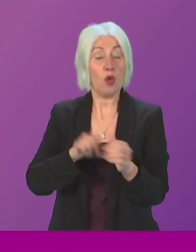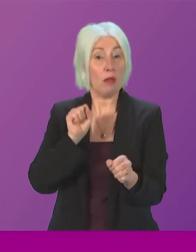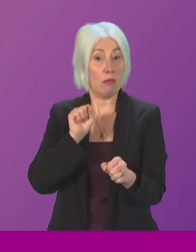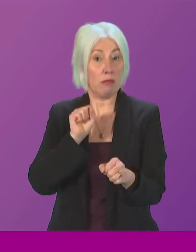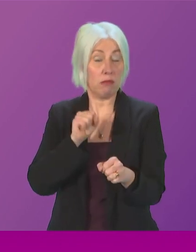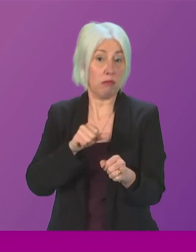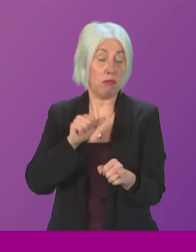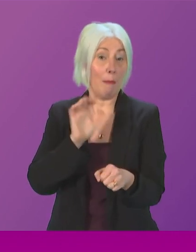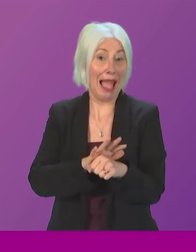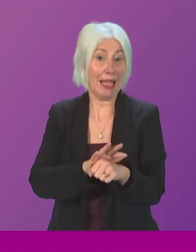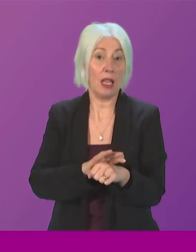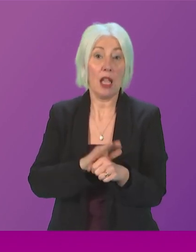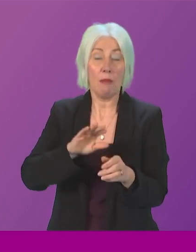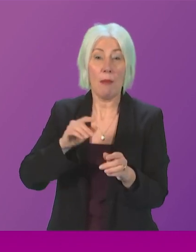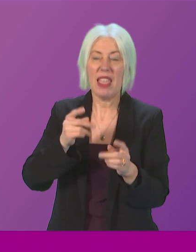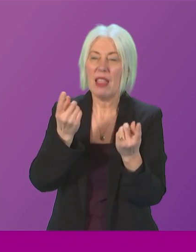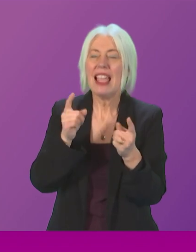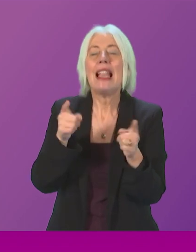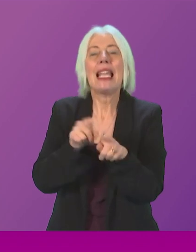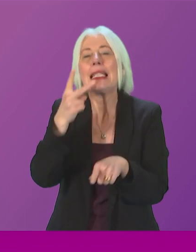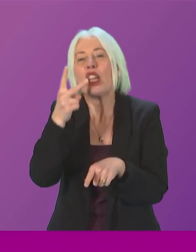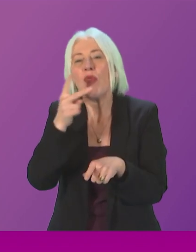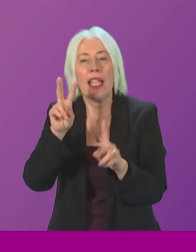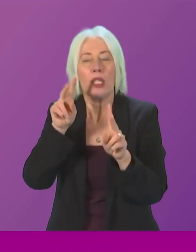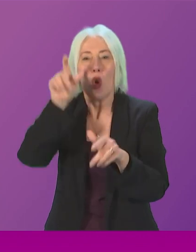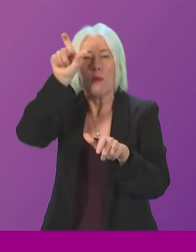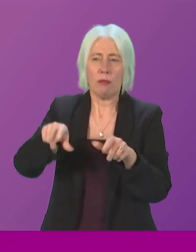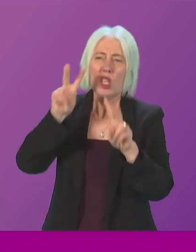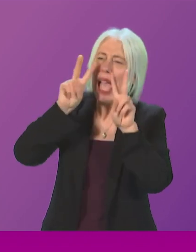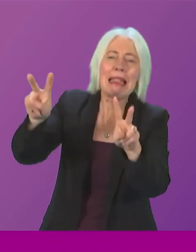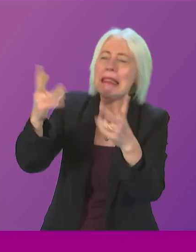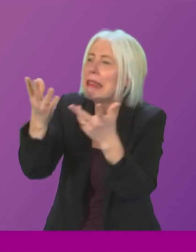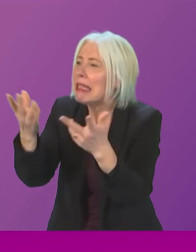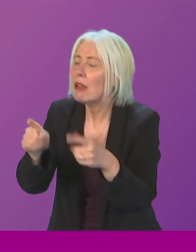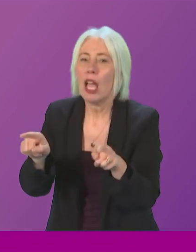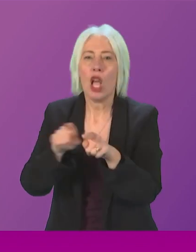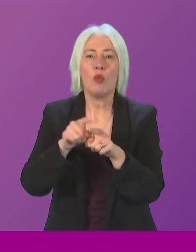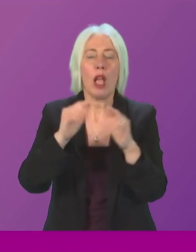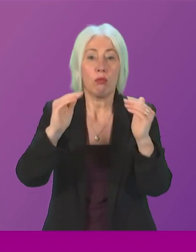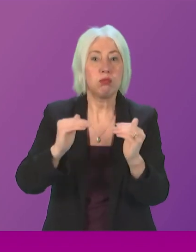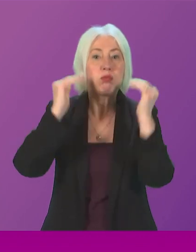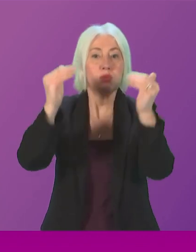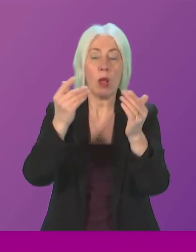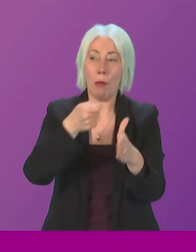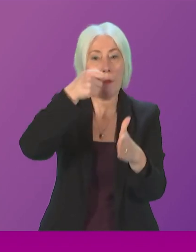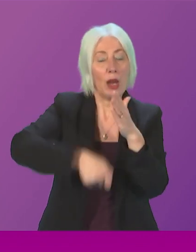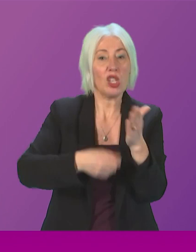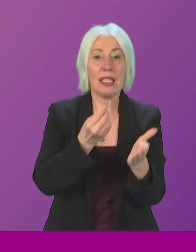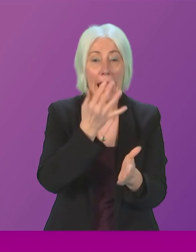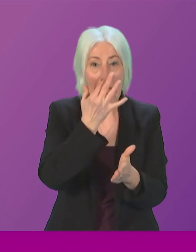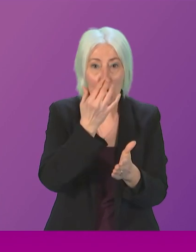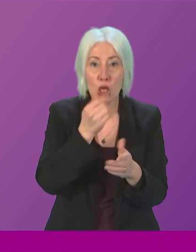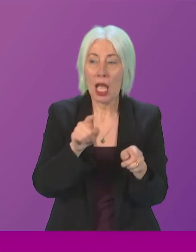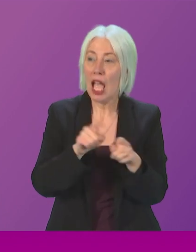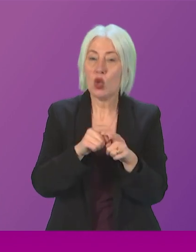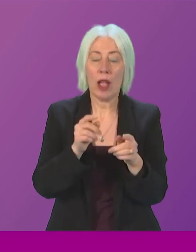keeping products away from public view like cigarettes raising awareness of the legal purchase age highlighting disposable return